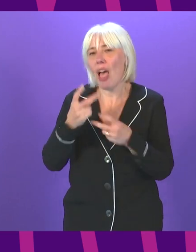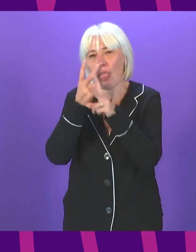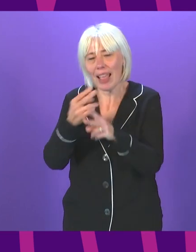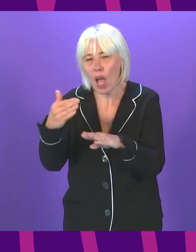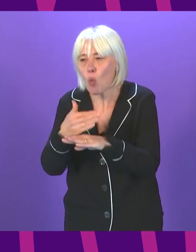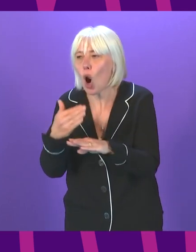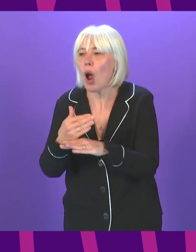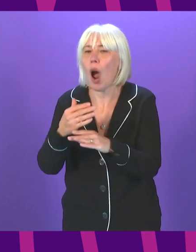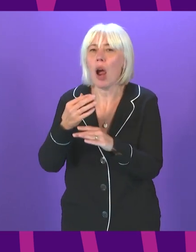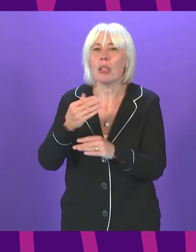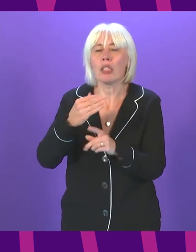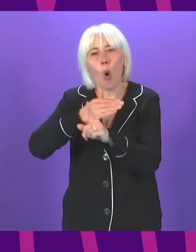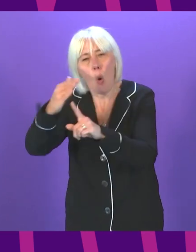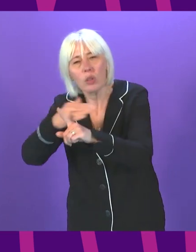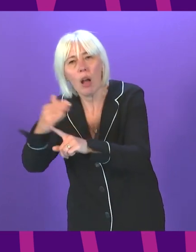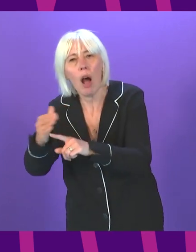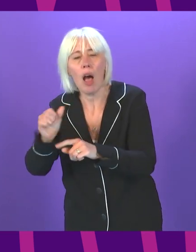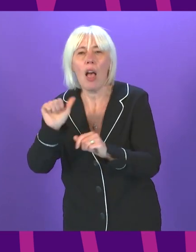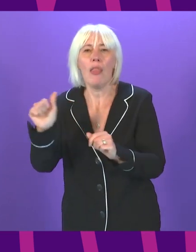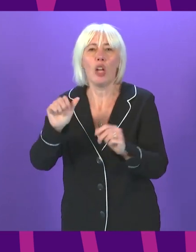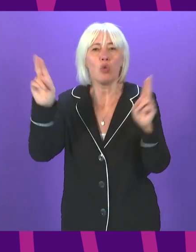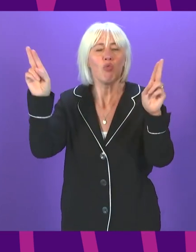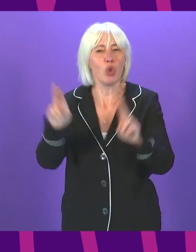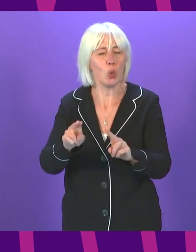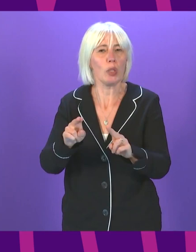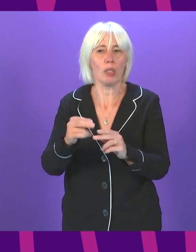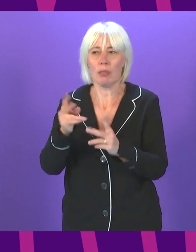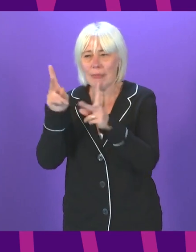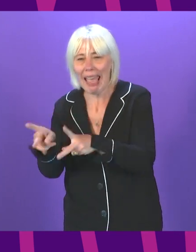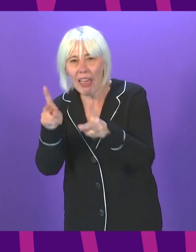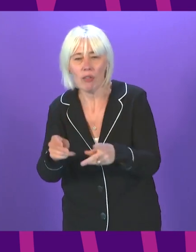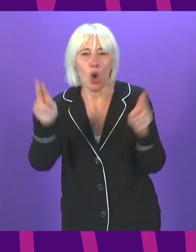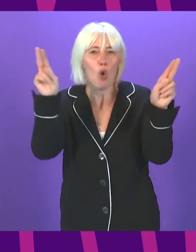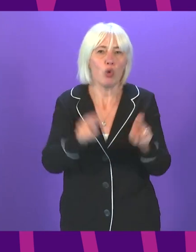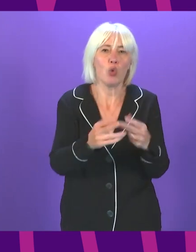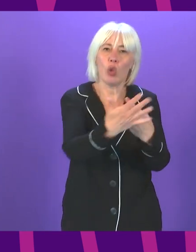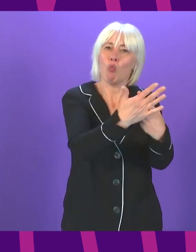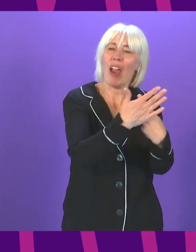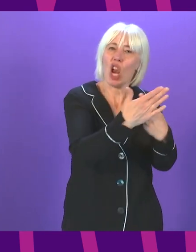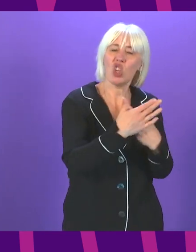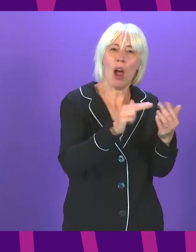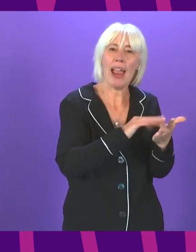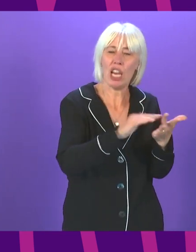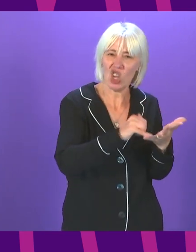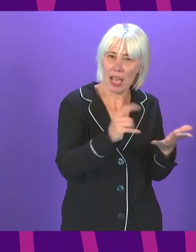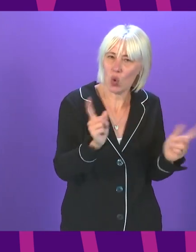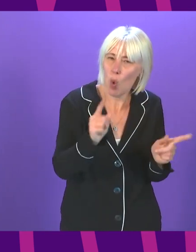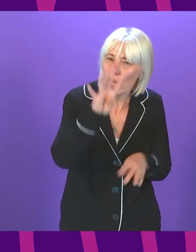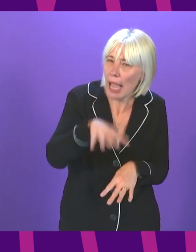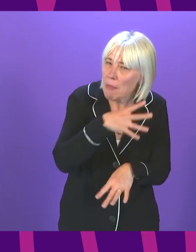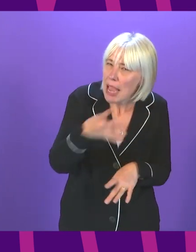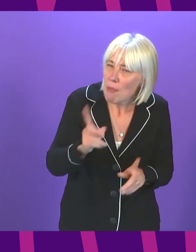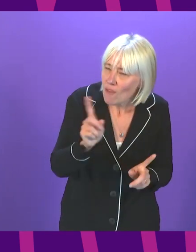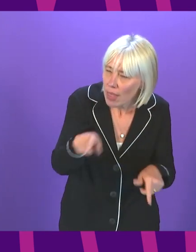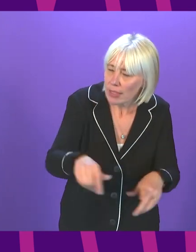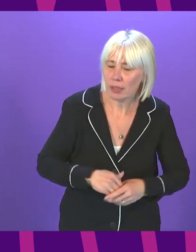which surely must alleviate pressures on the NHS and reduce deaths? First Minister. So I'm tempted to say, and this is certainly